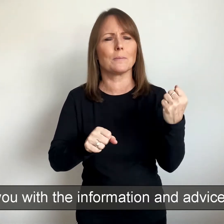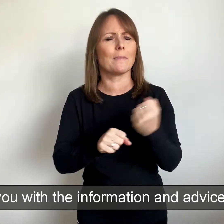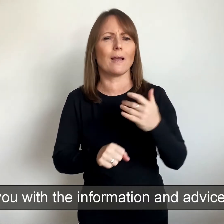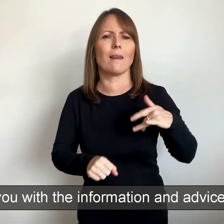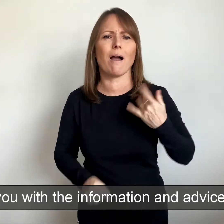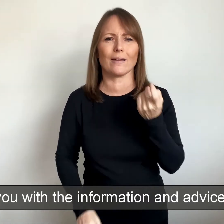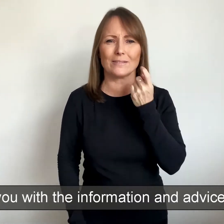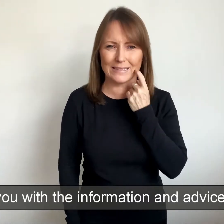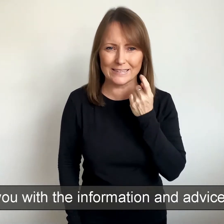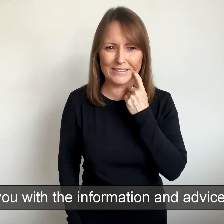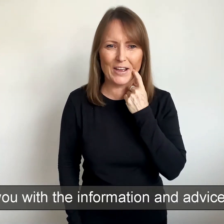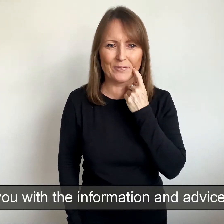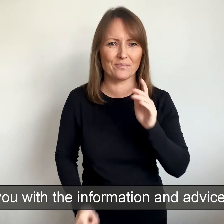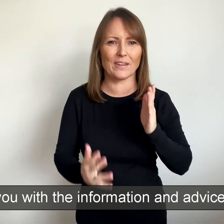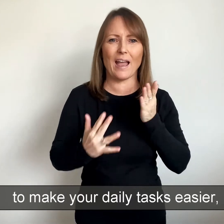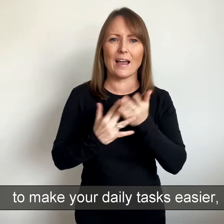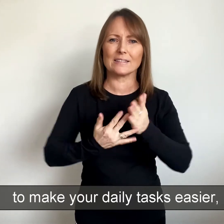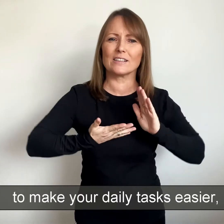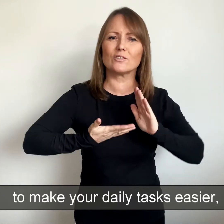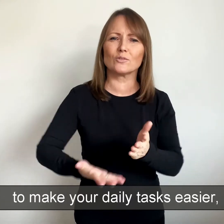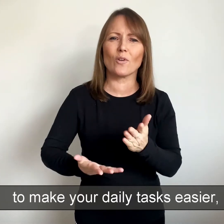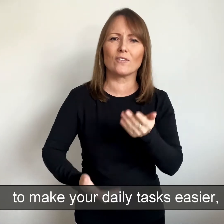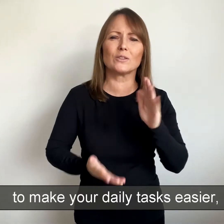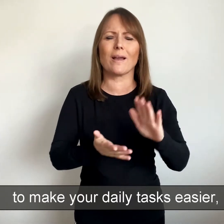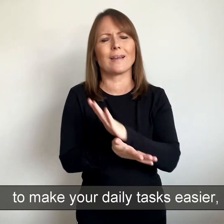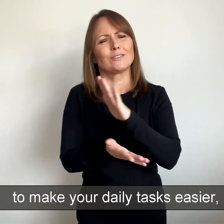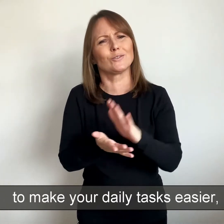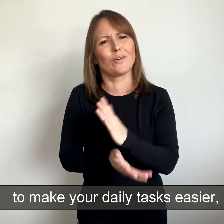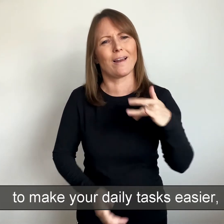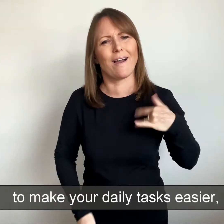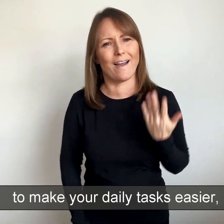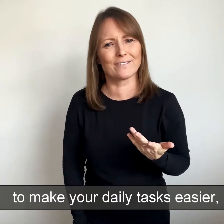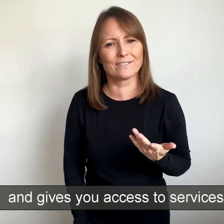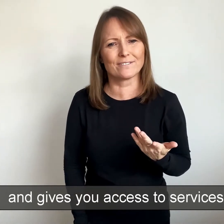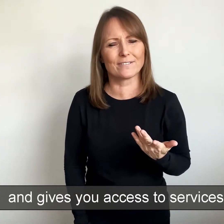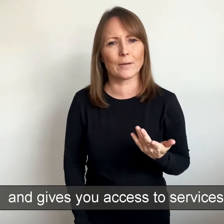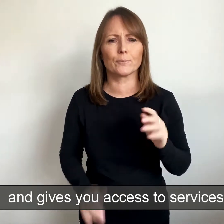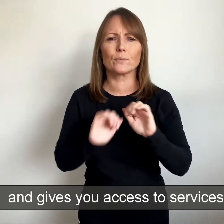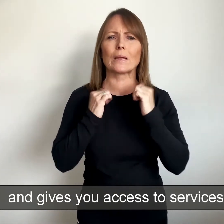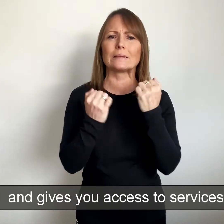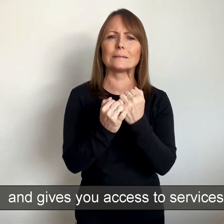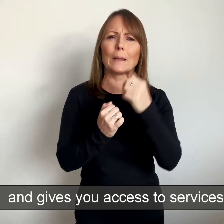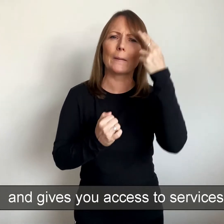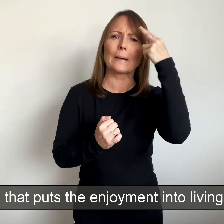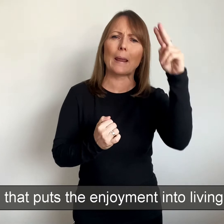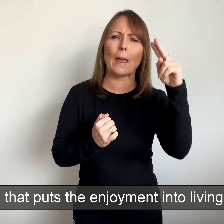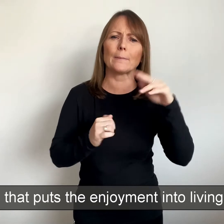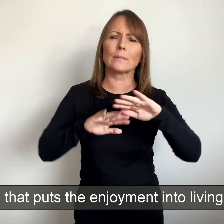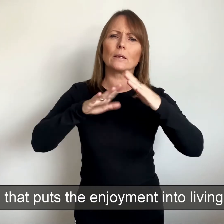information and advice you need to make your daily tasks easier and gives you access to services that puts the enjoyment